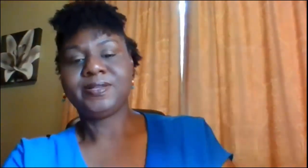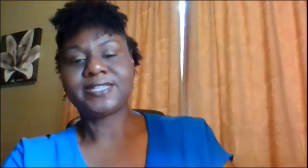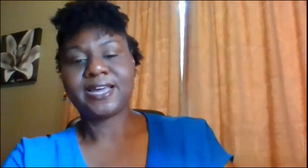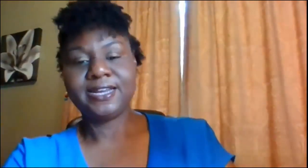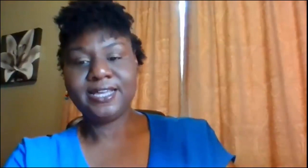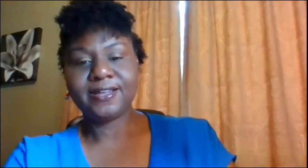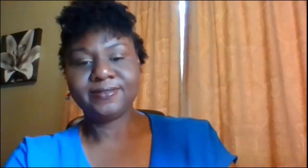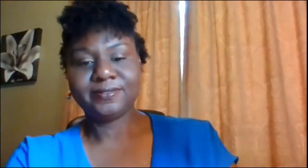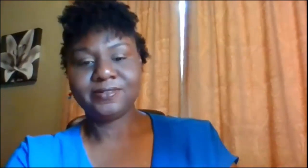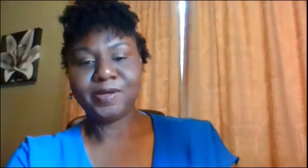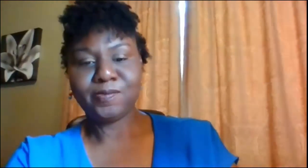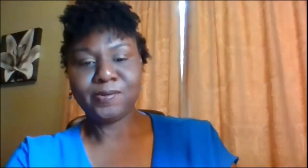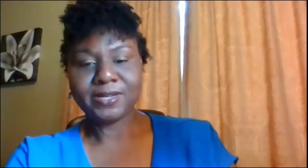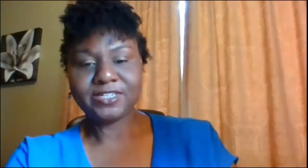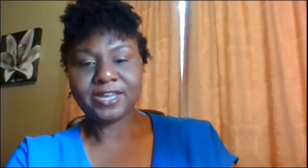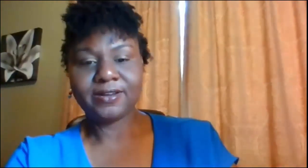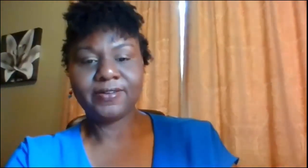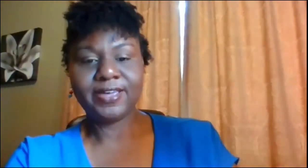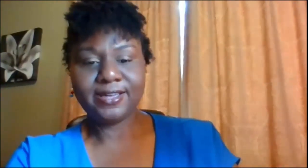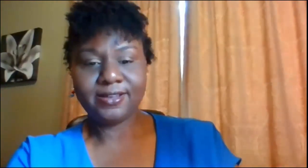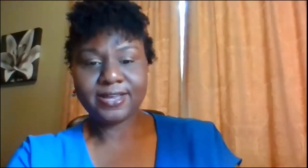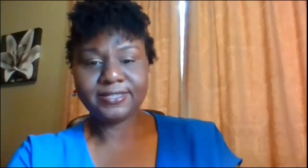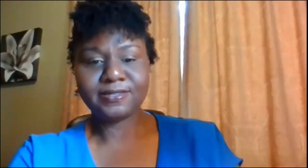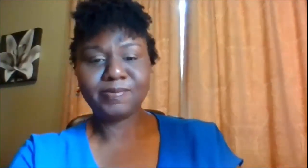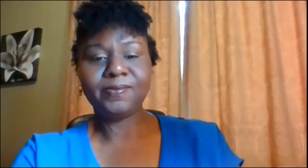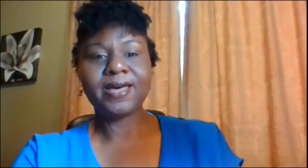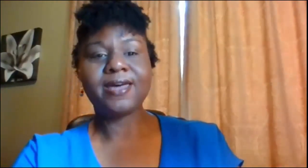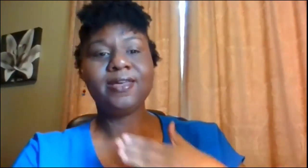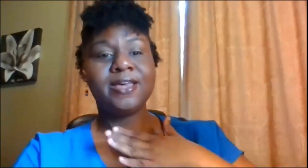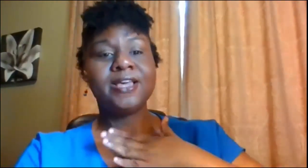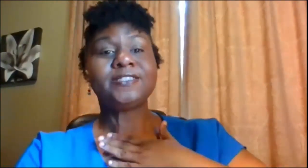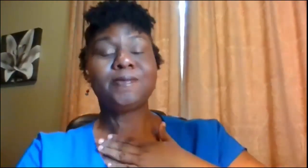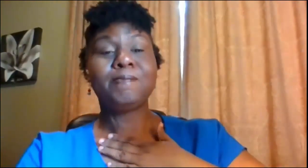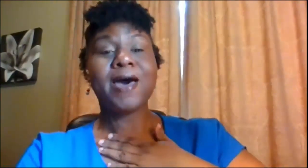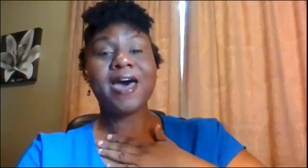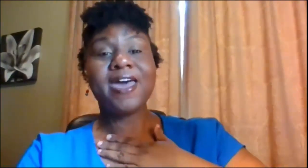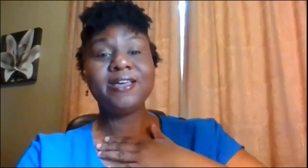sign sign it again let open my chat okay good I see some people got it so my